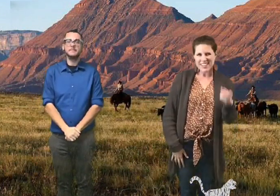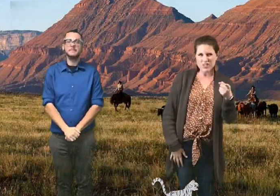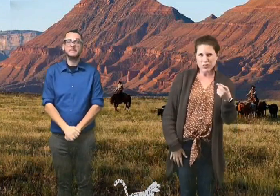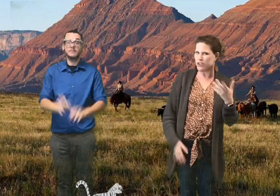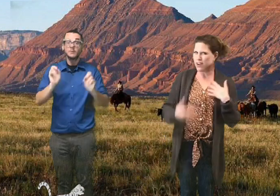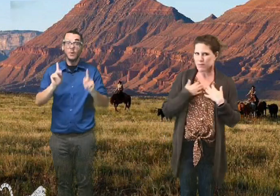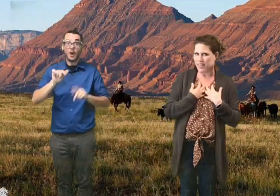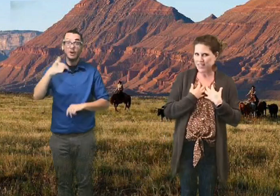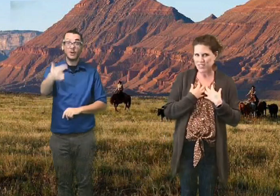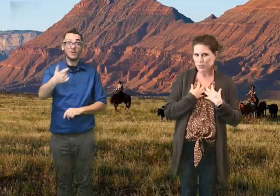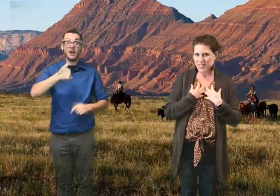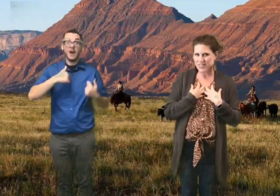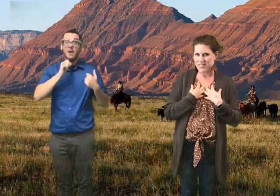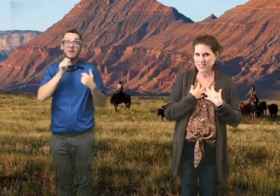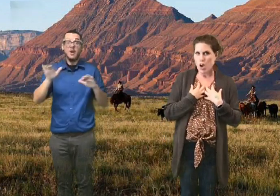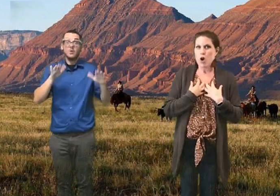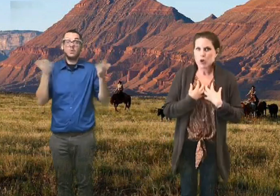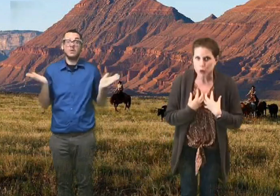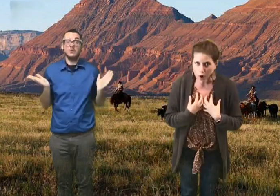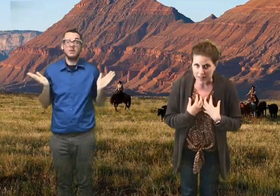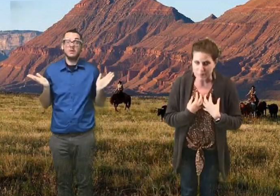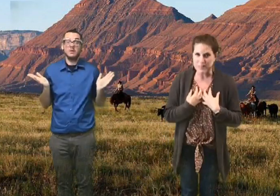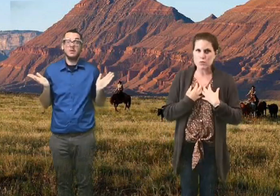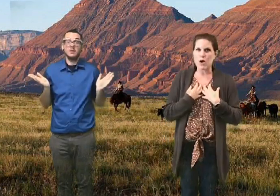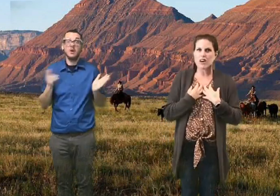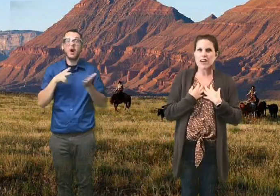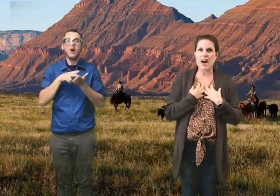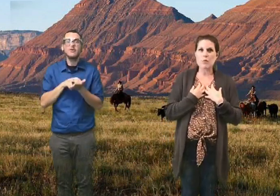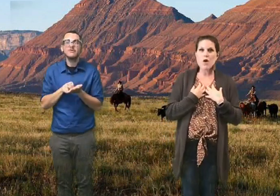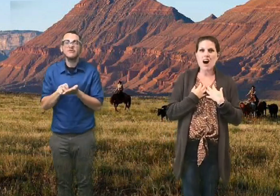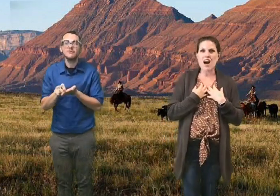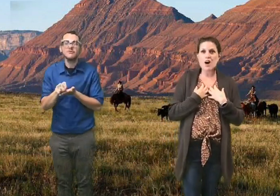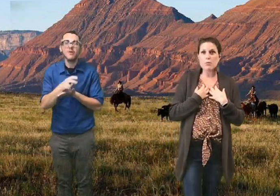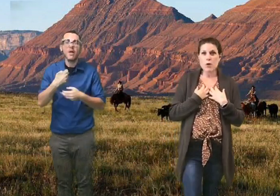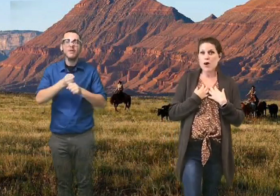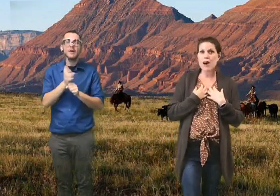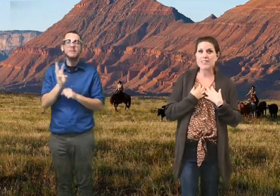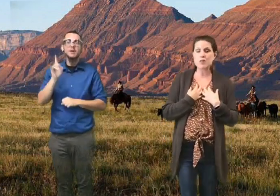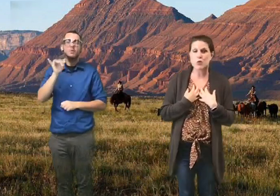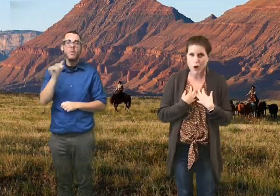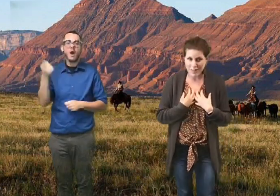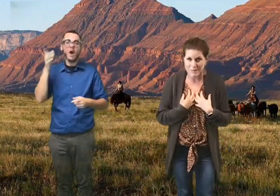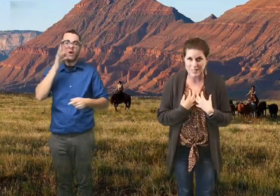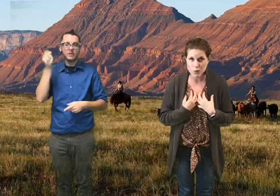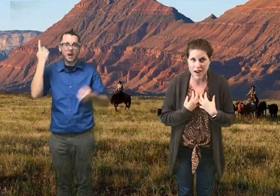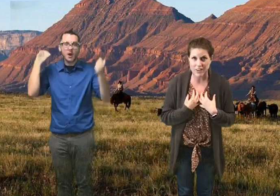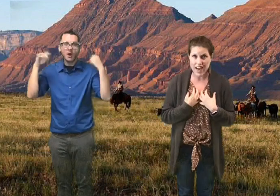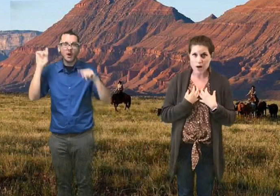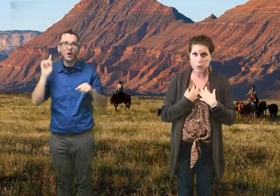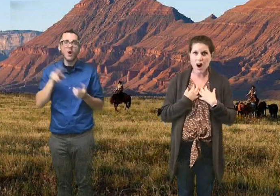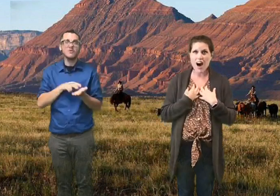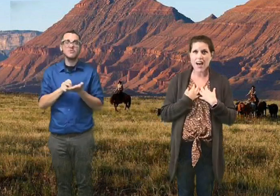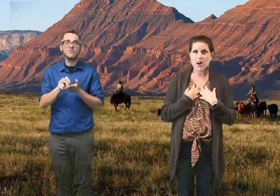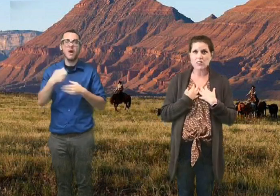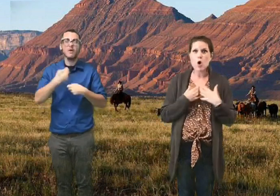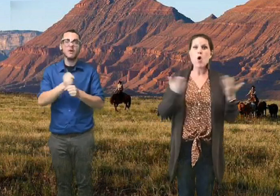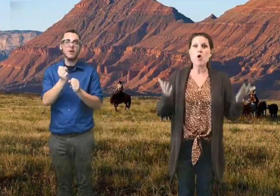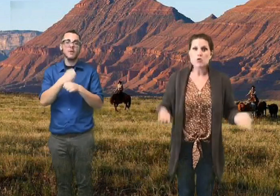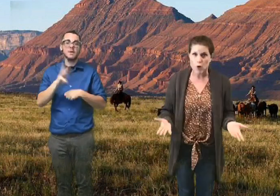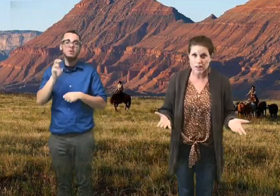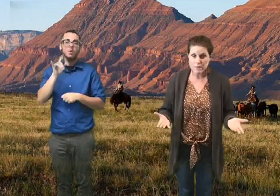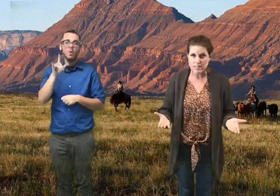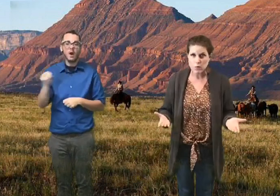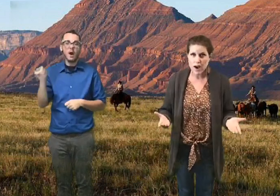Okay, it's your turn. I'm not gonna do this. Crawling makes a wildcat wild, boys. Crawling makes a wildcat wild.